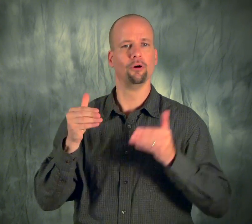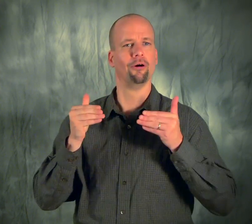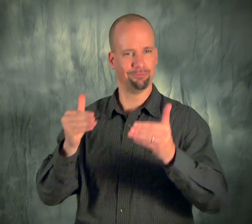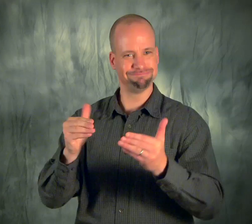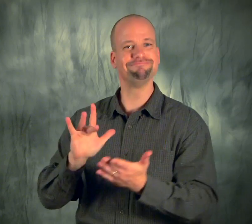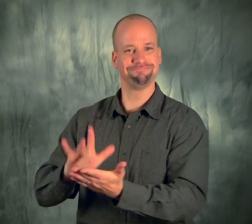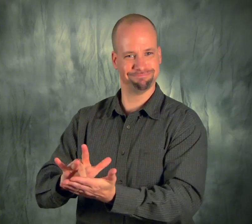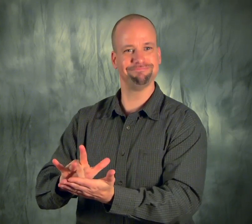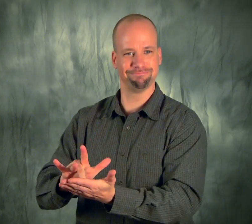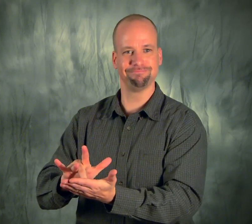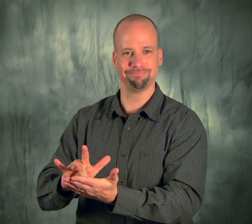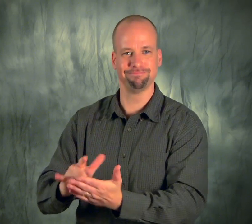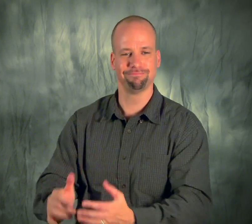Then press Select.